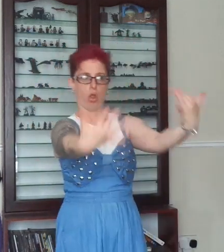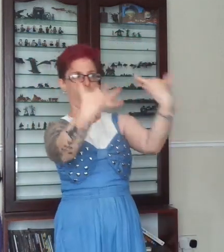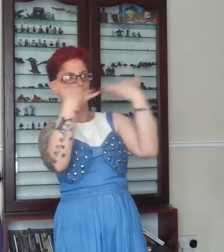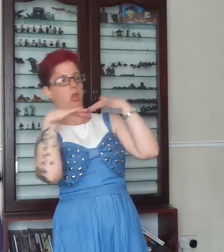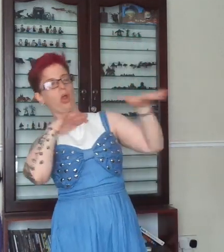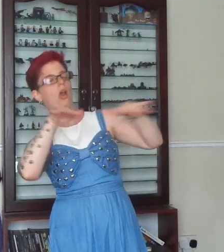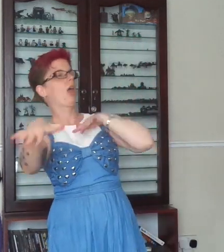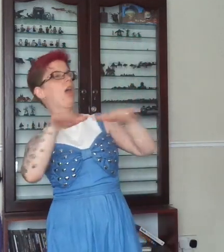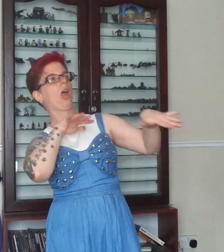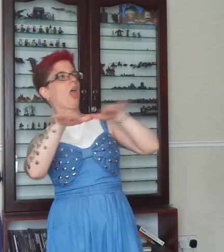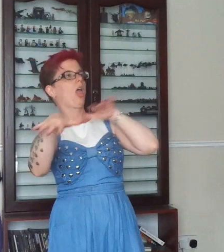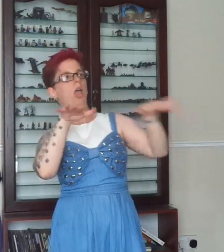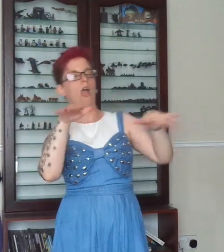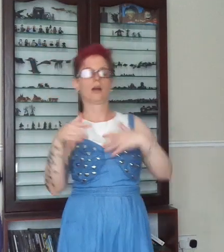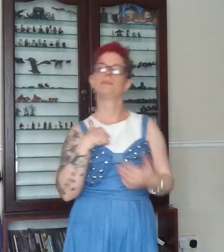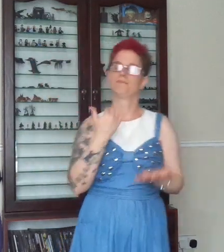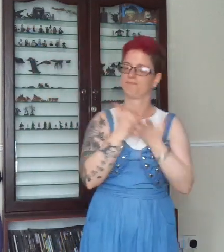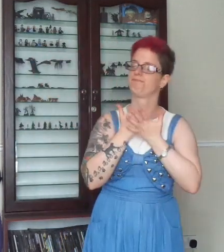Baby I'll be out there somewhere